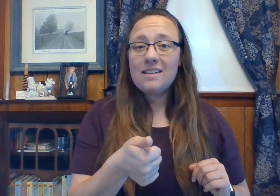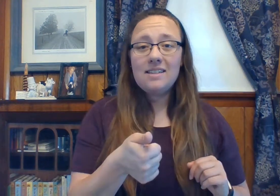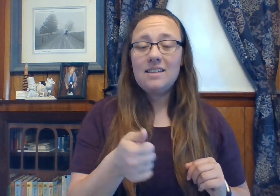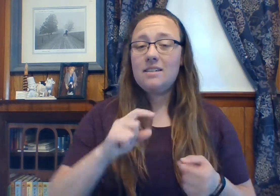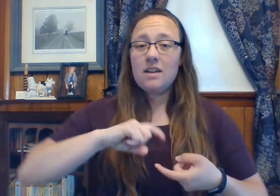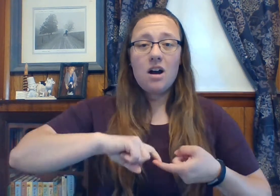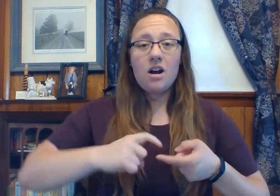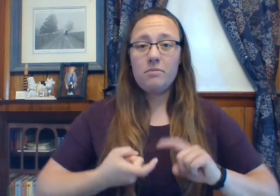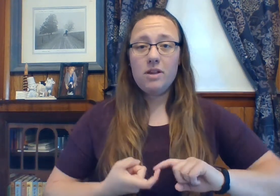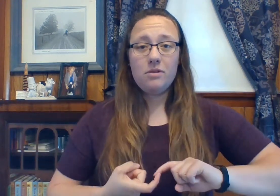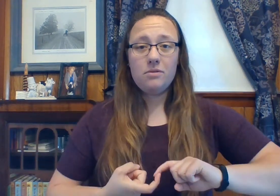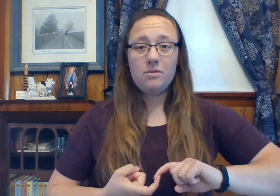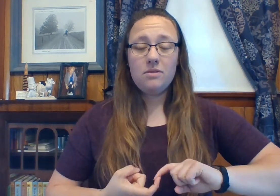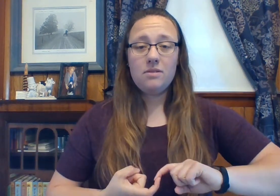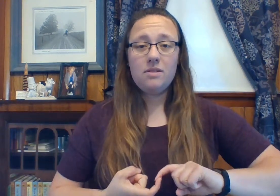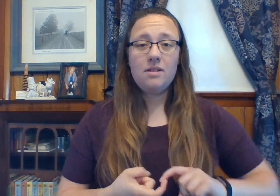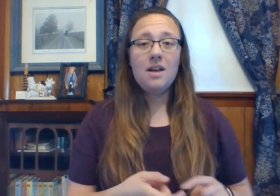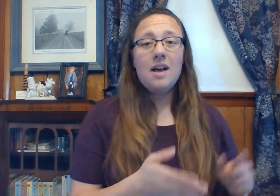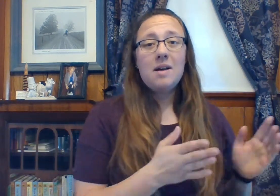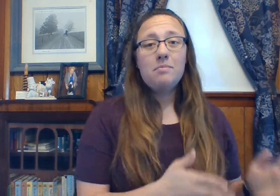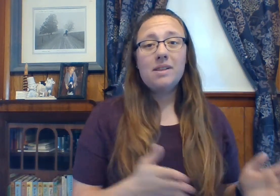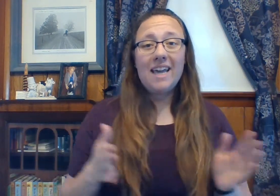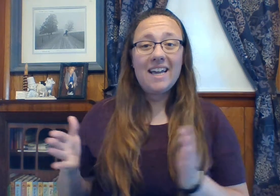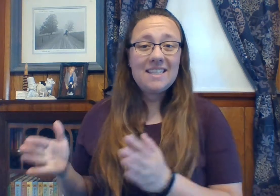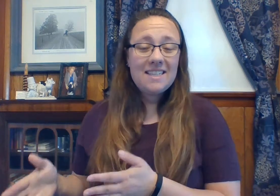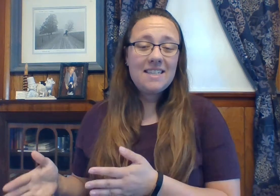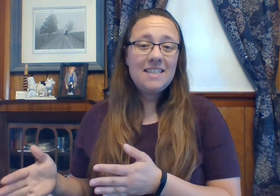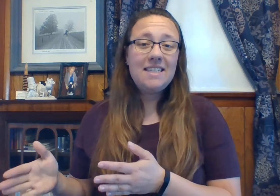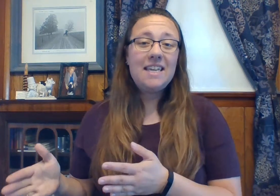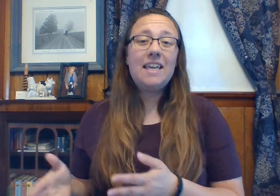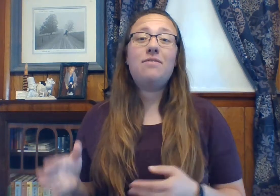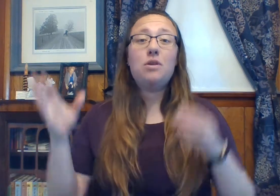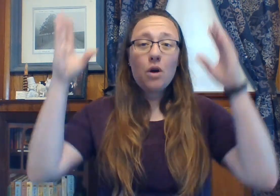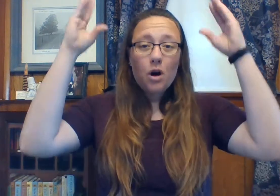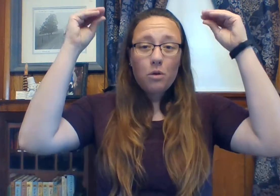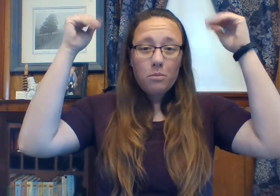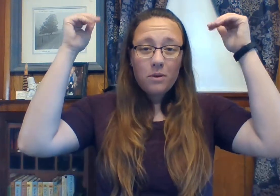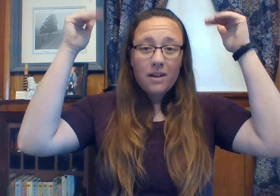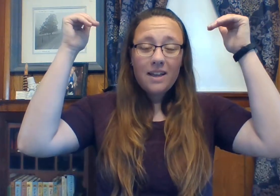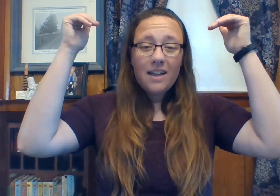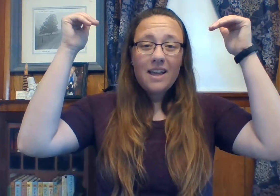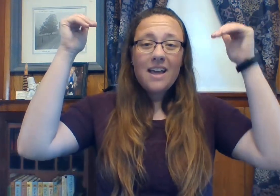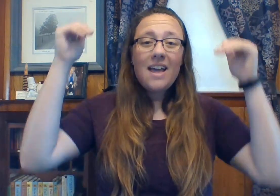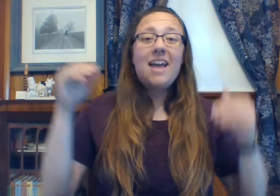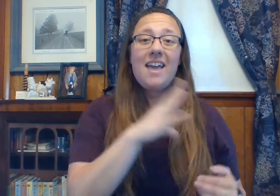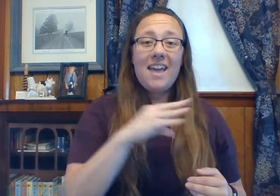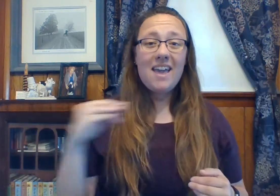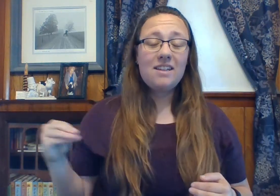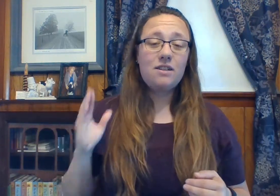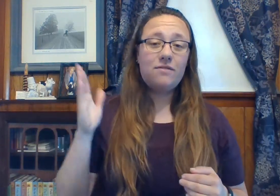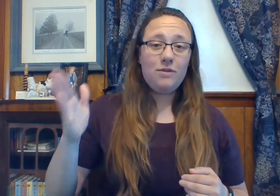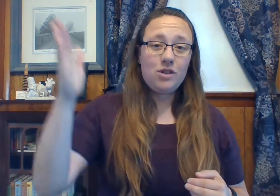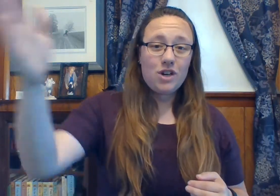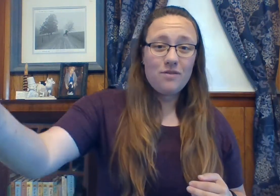to harm you, plans to give you hope and a future.